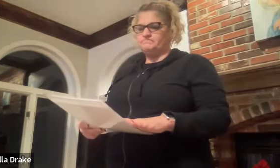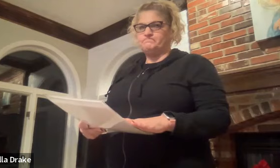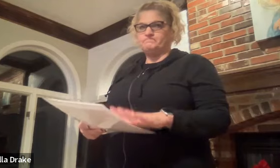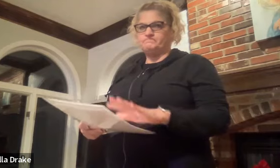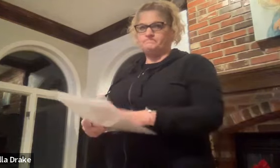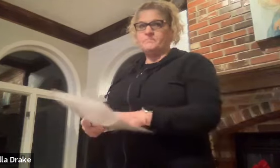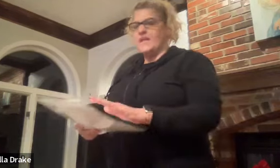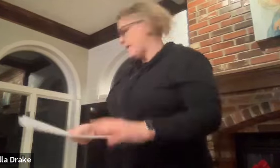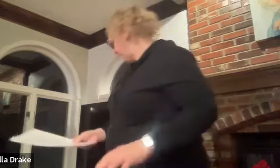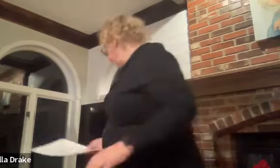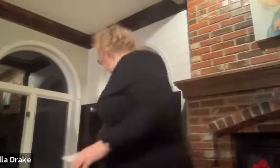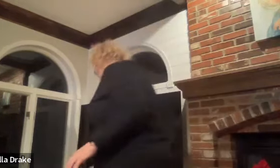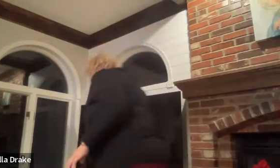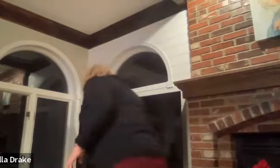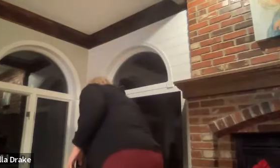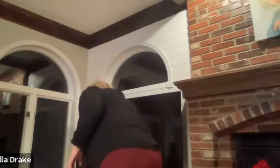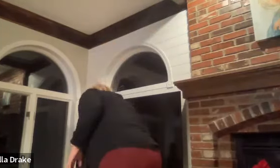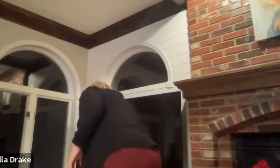can scan in with yeah um